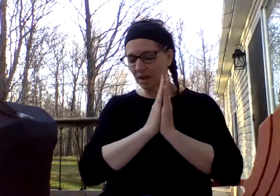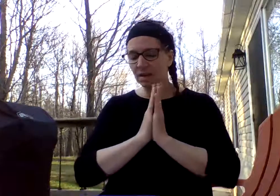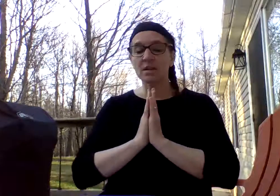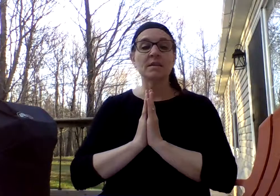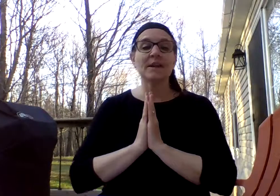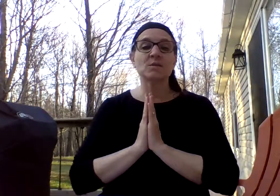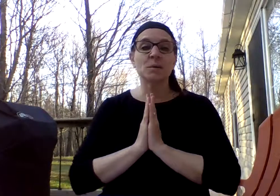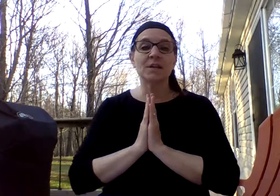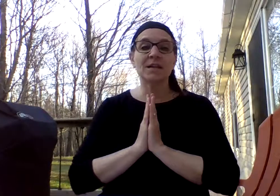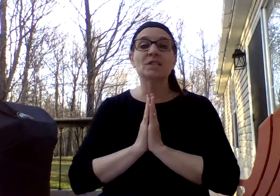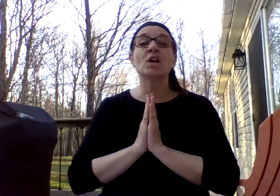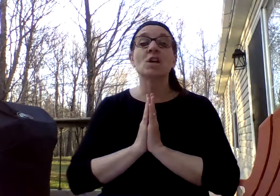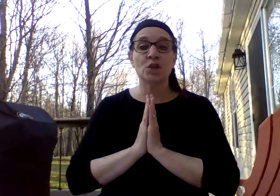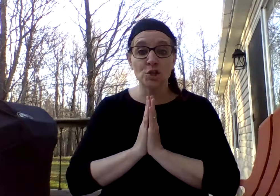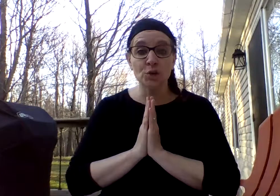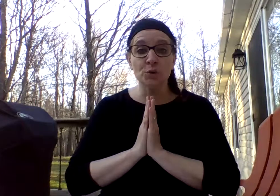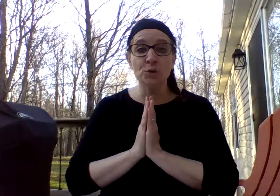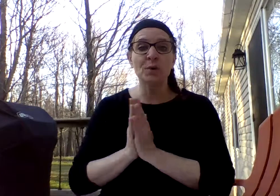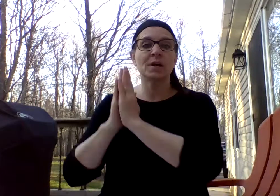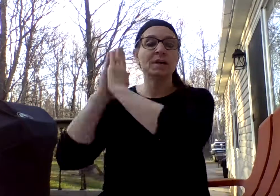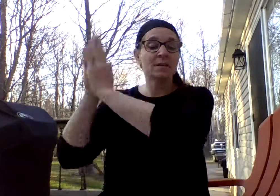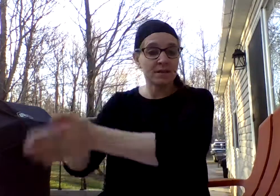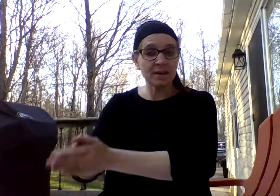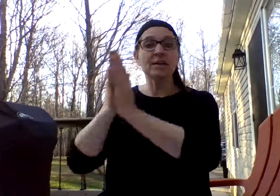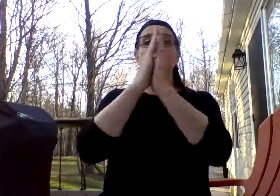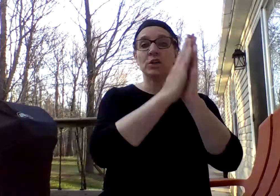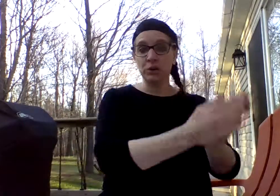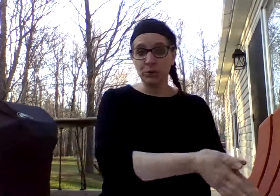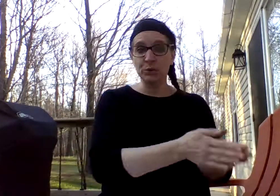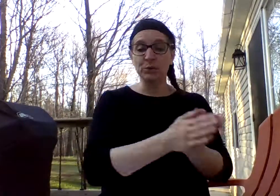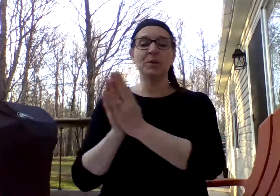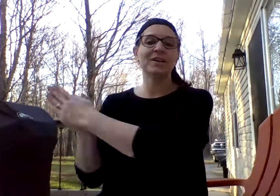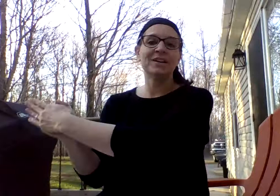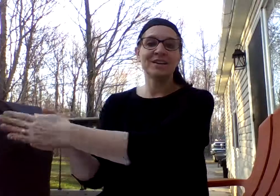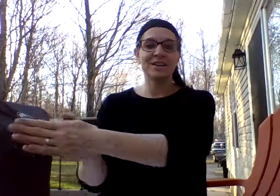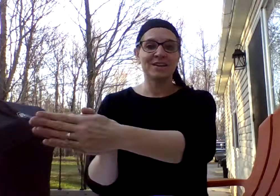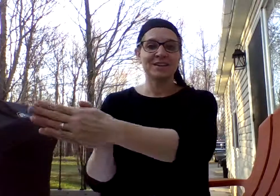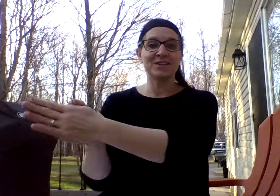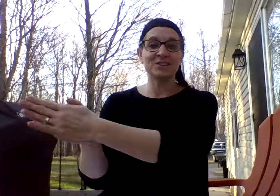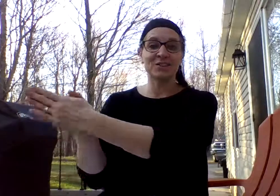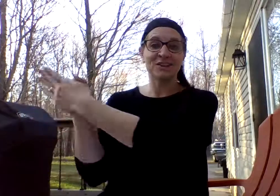The next word is you. Y, oo. Your turn.